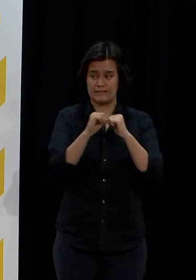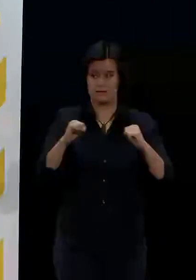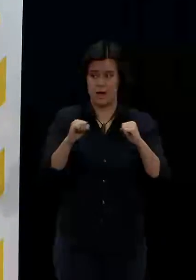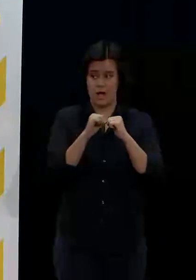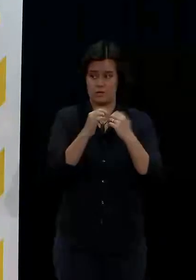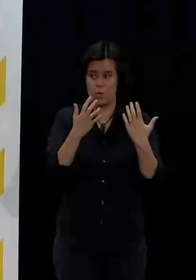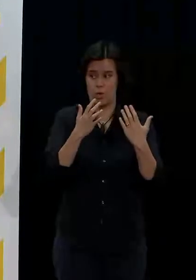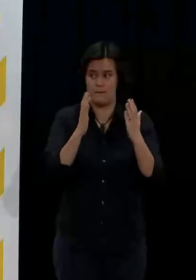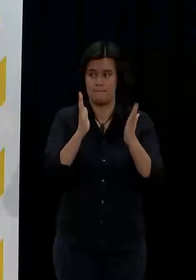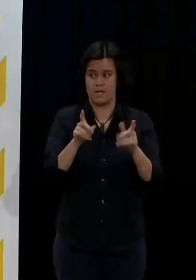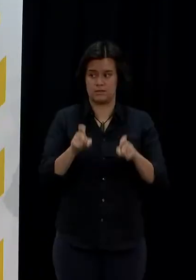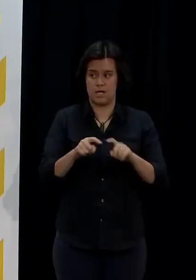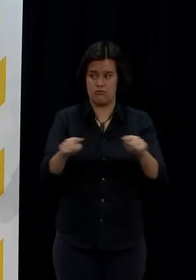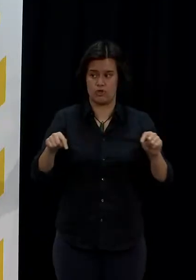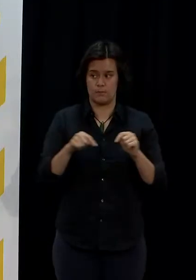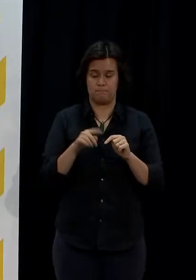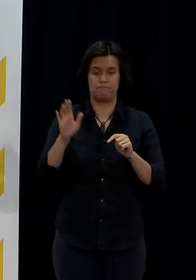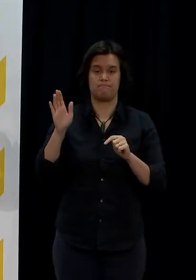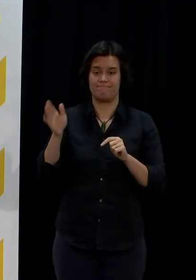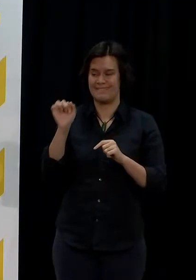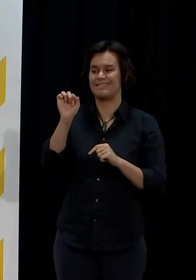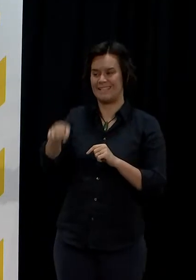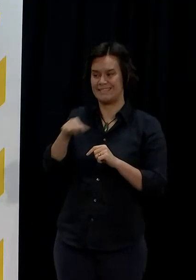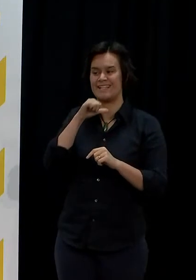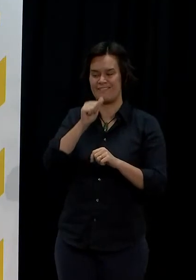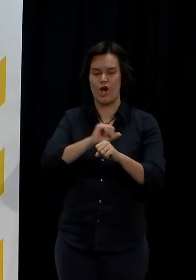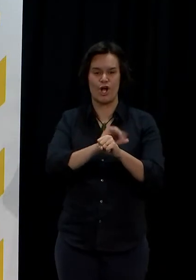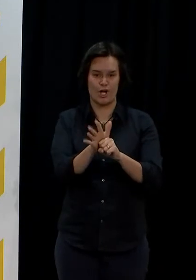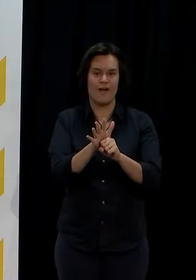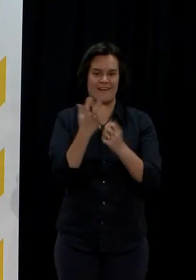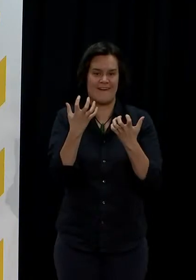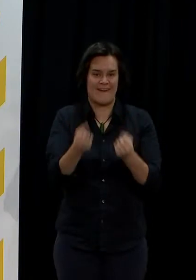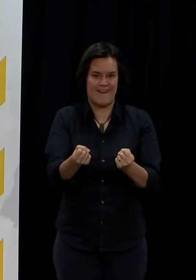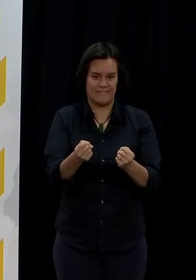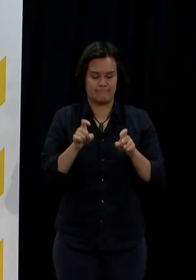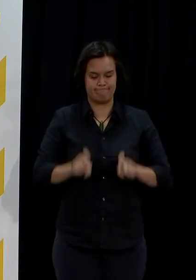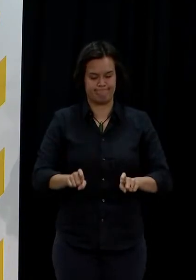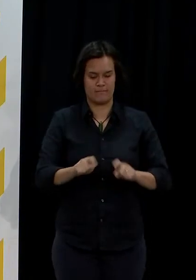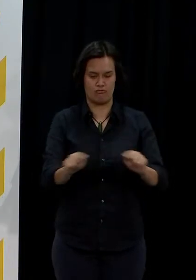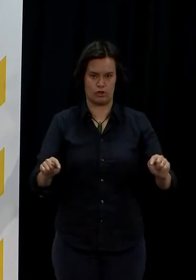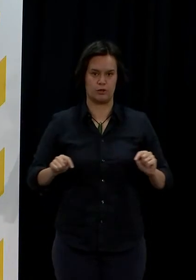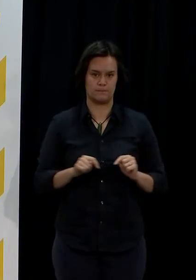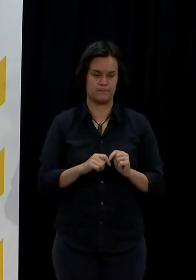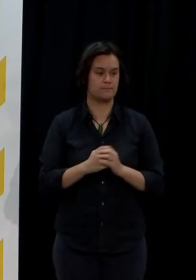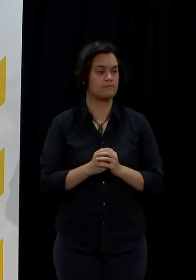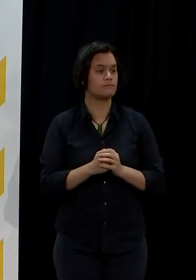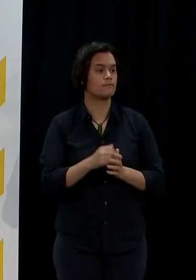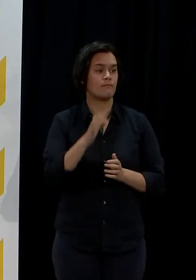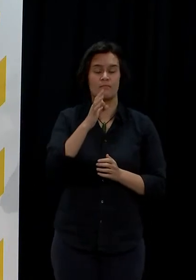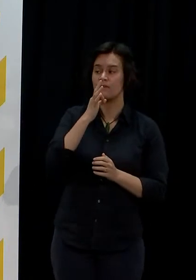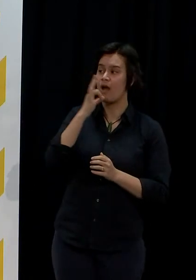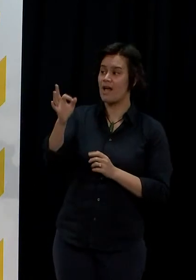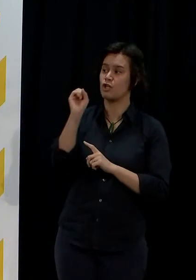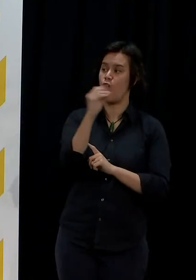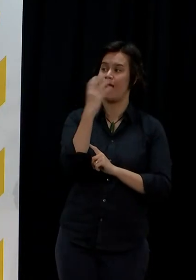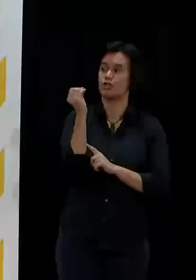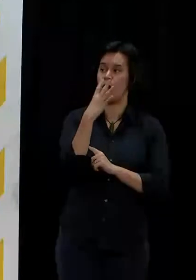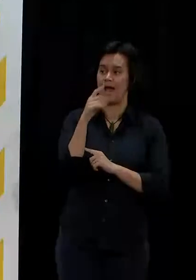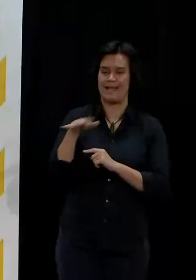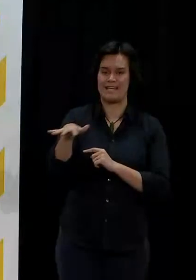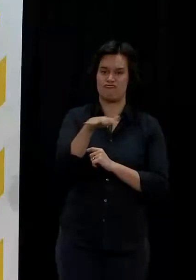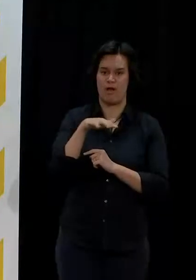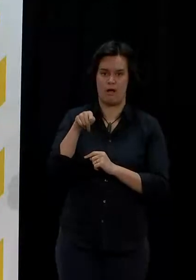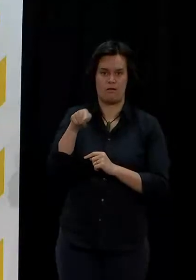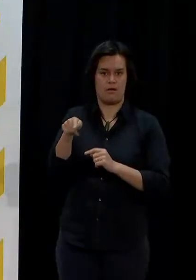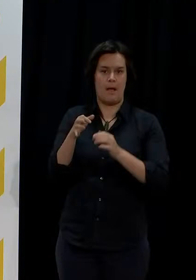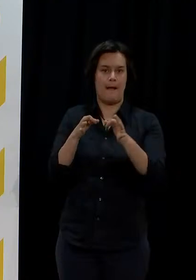that has been the practice when you are a COVID-positive case. I think Kura Kata Māori and the Kaita area are planning a vaccination